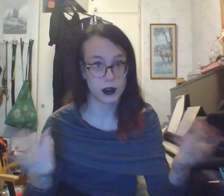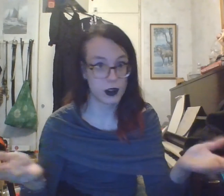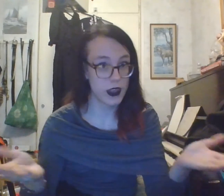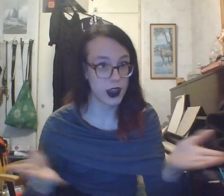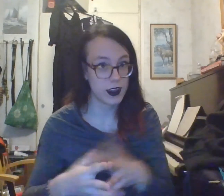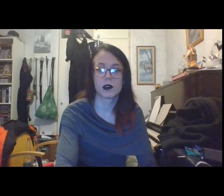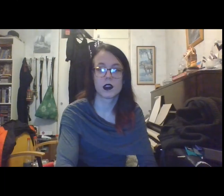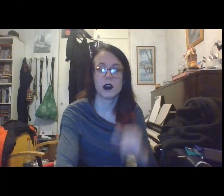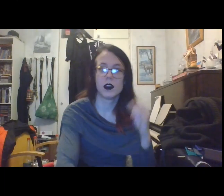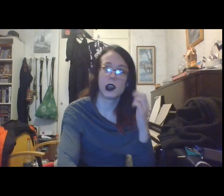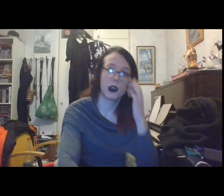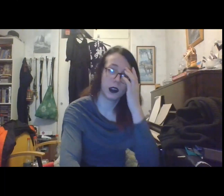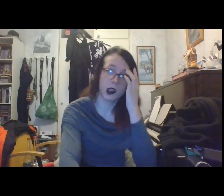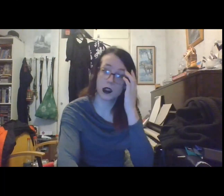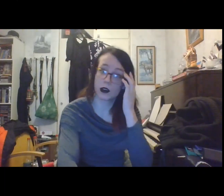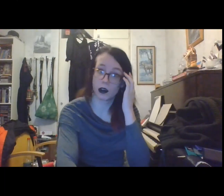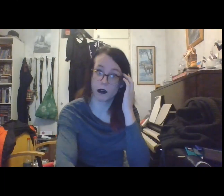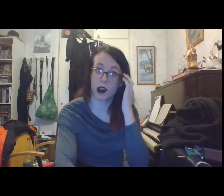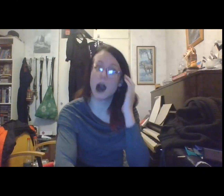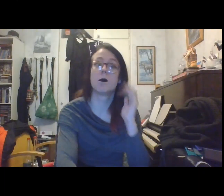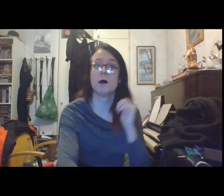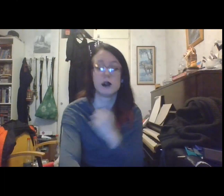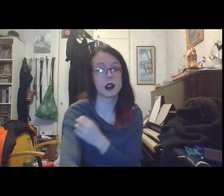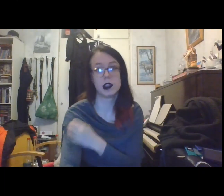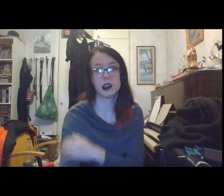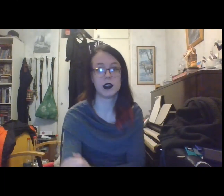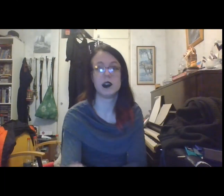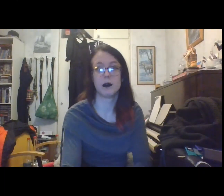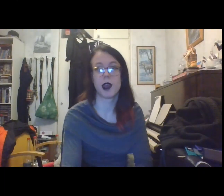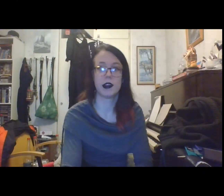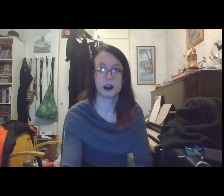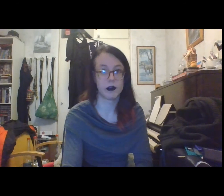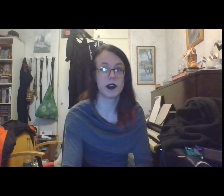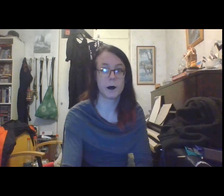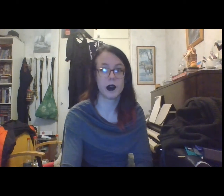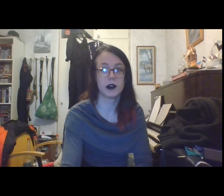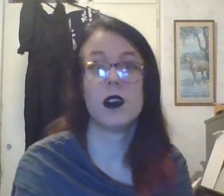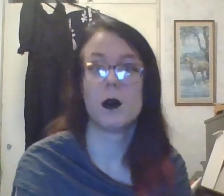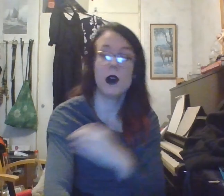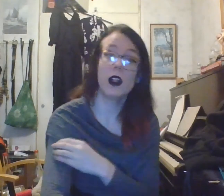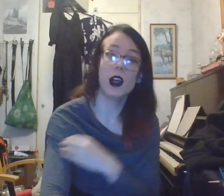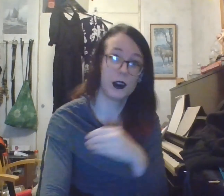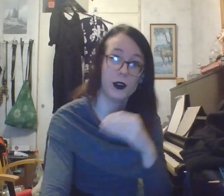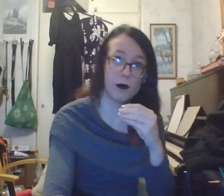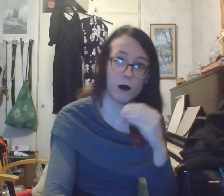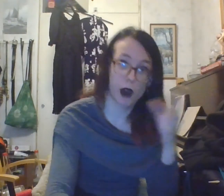Now, this is also something I'm most likely going to need to make another video about. Well, how do regular